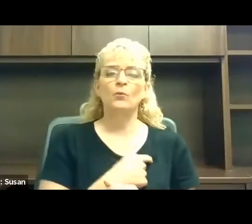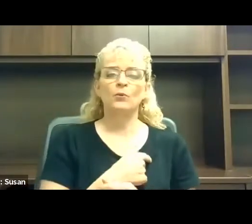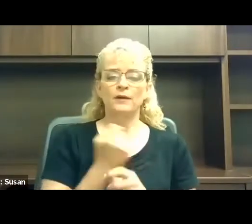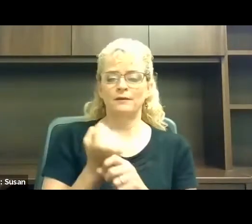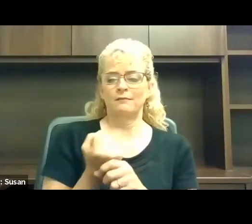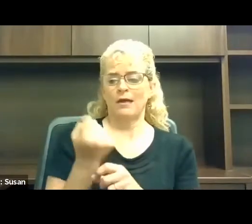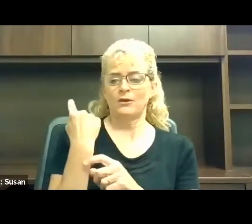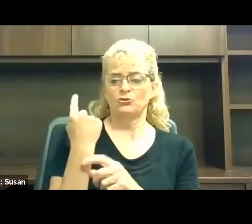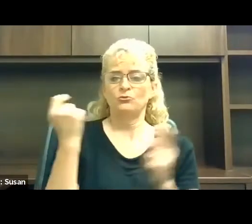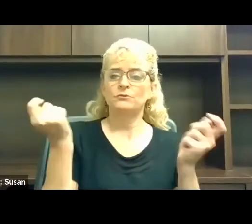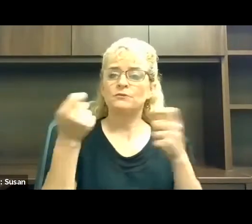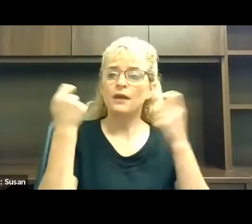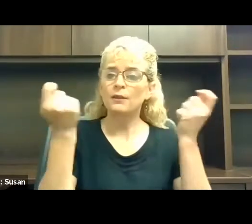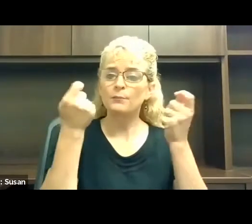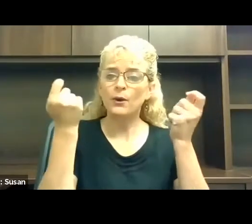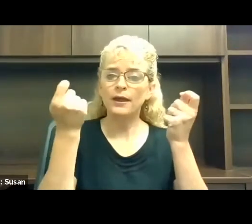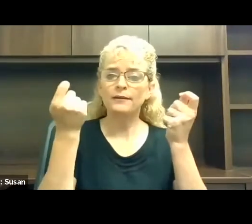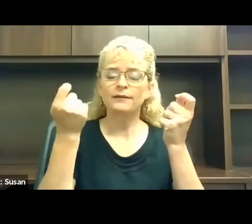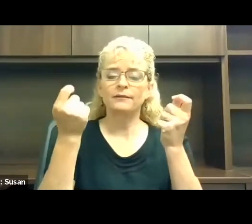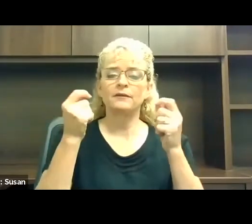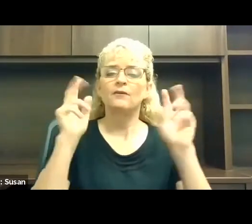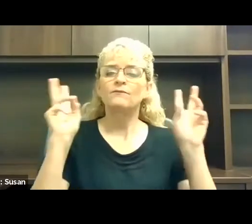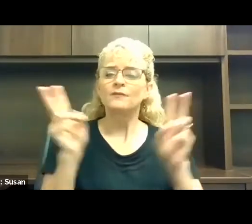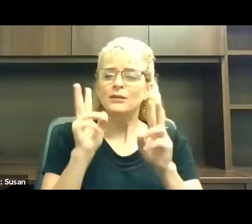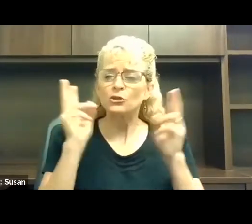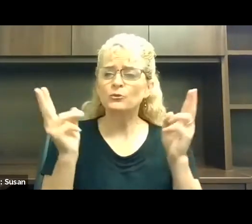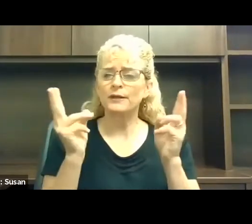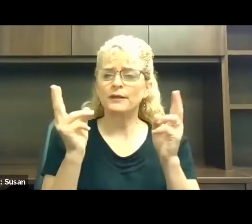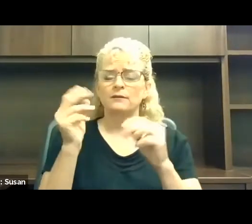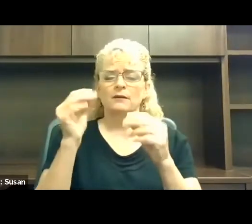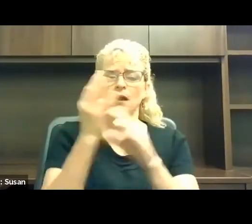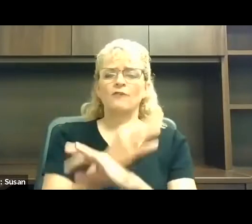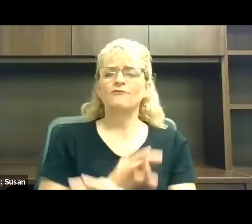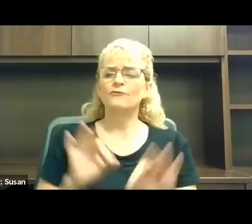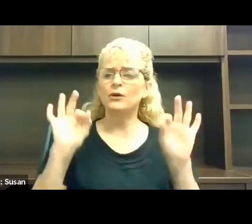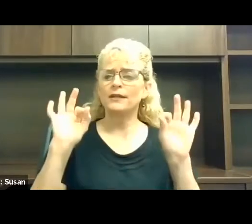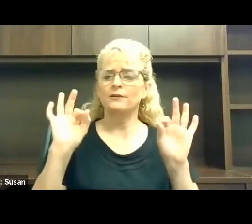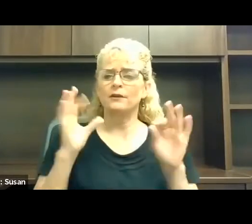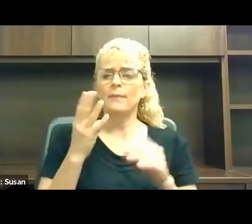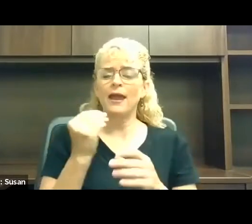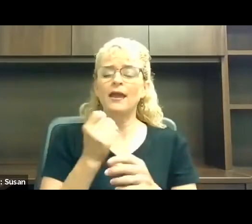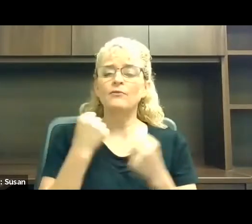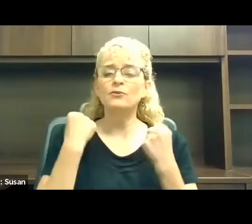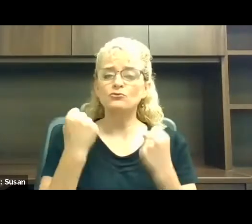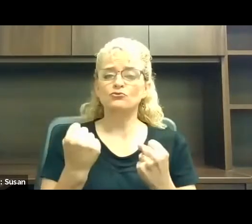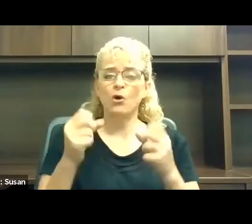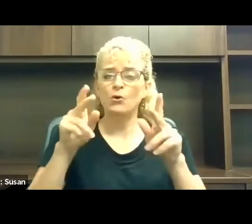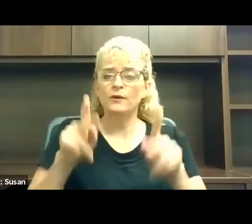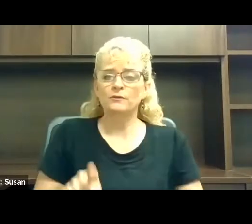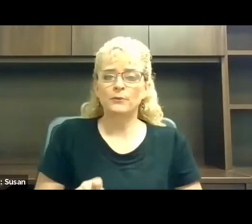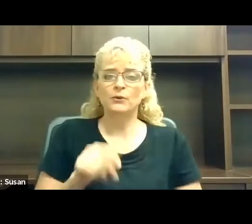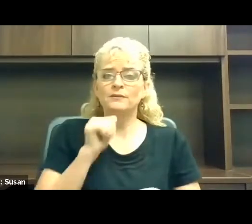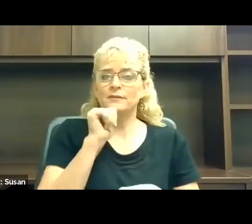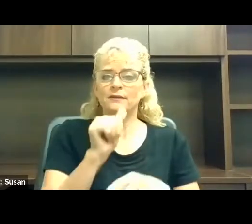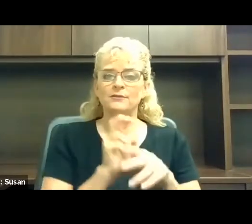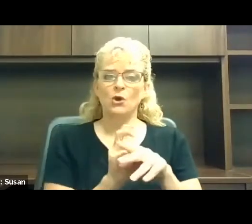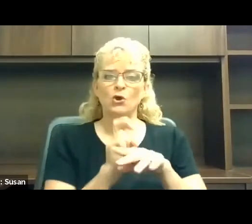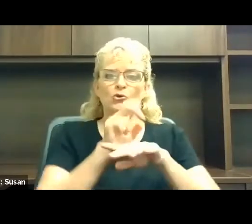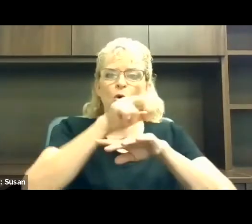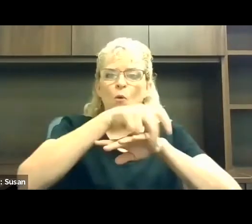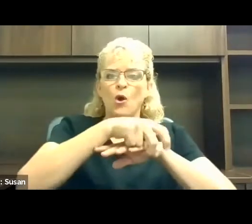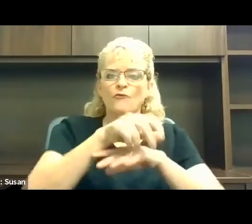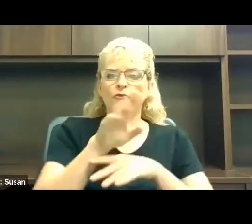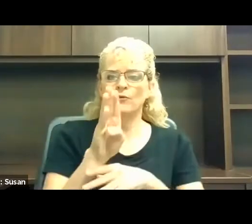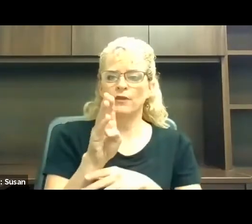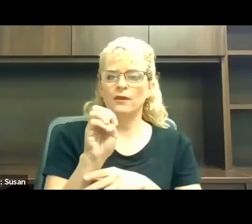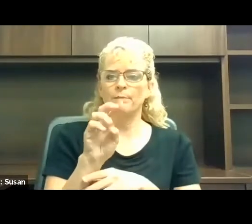a victory of international freedom. Even the strongest person could not scale the Berlin wall to gain the elusive